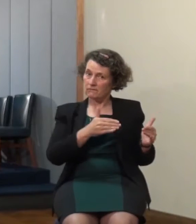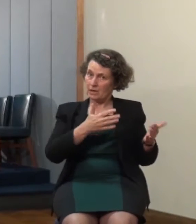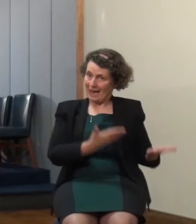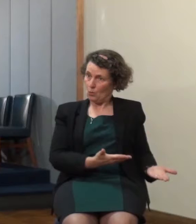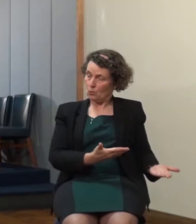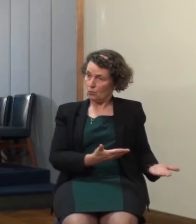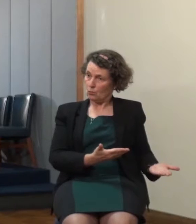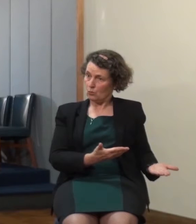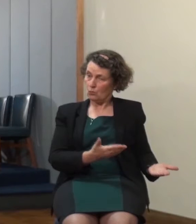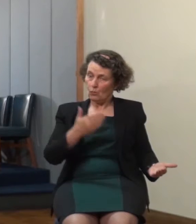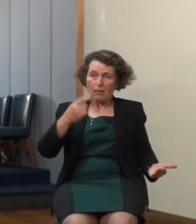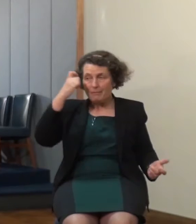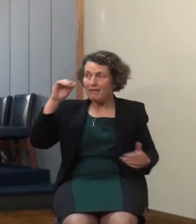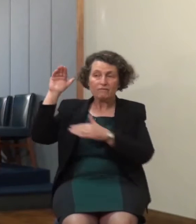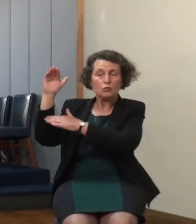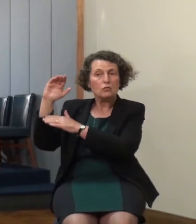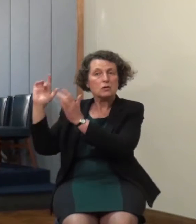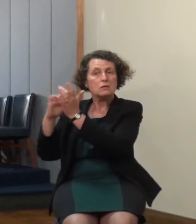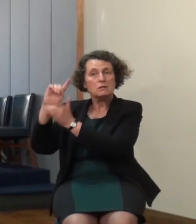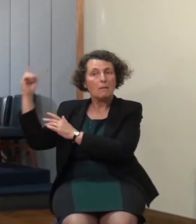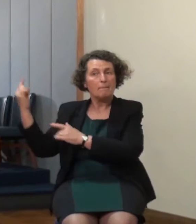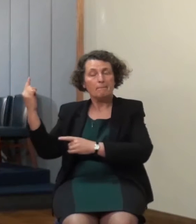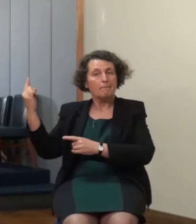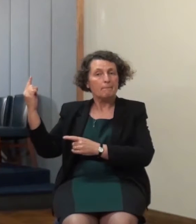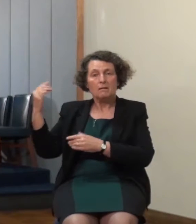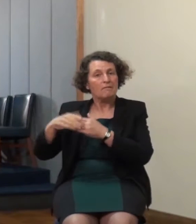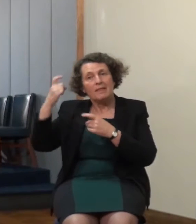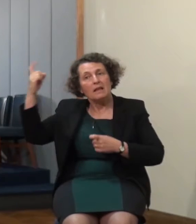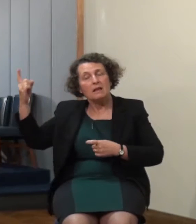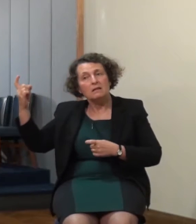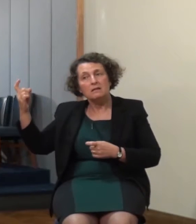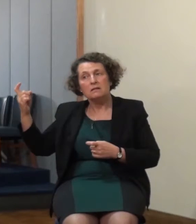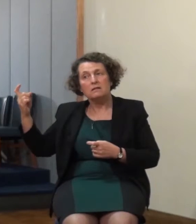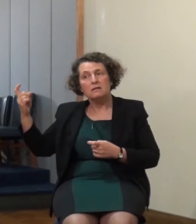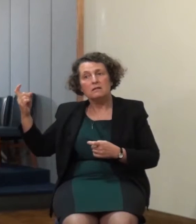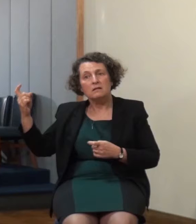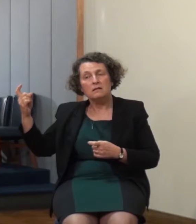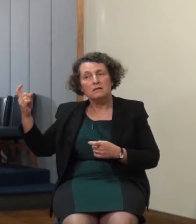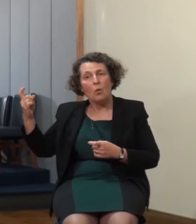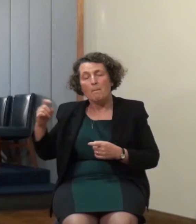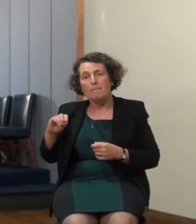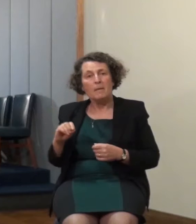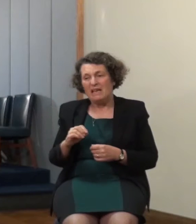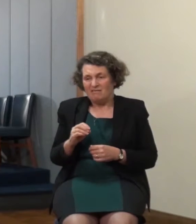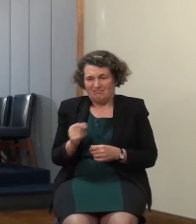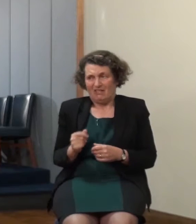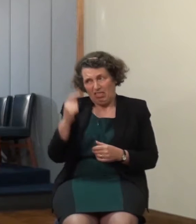you don't live in the context of the great and coming day you don't think of it often it doesn't matter to you